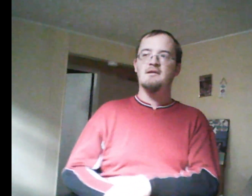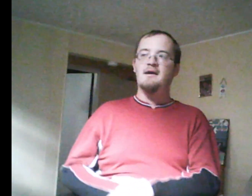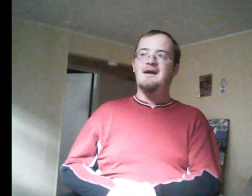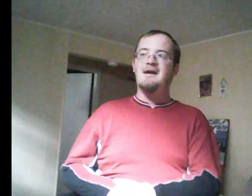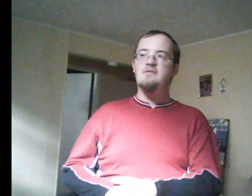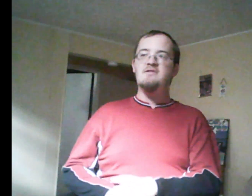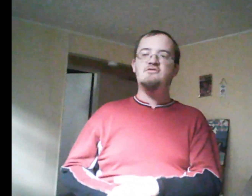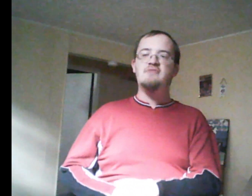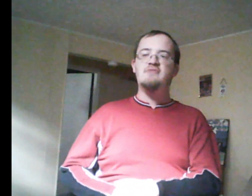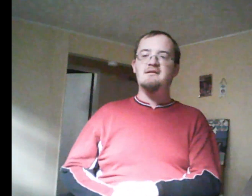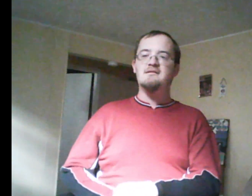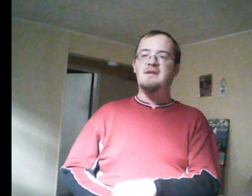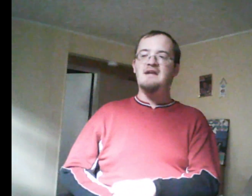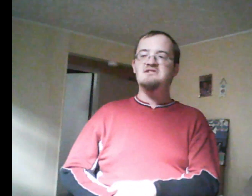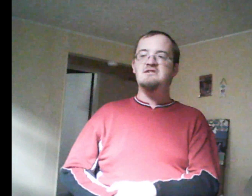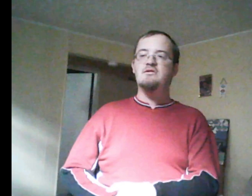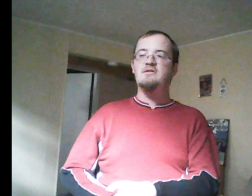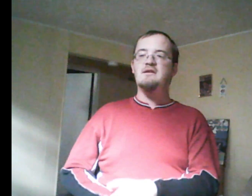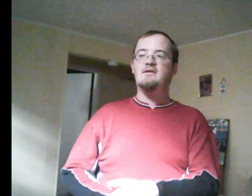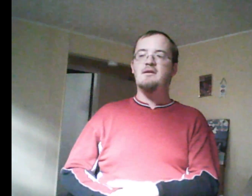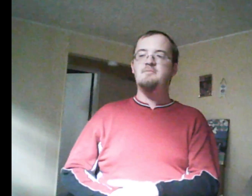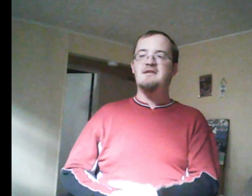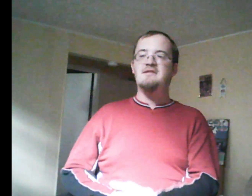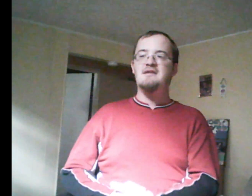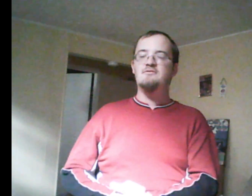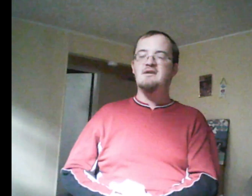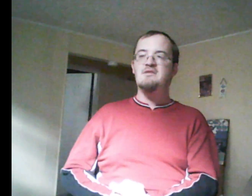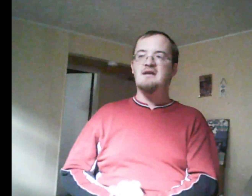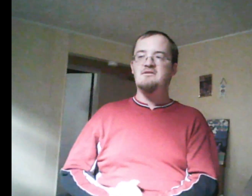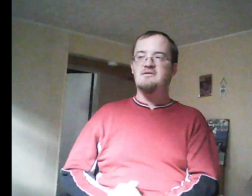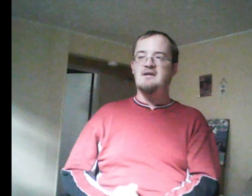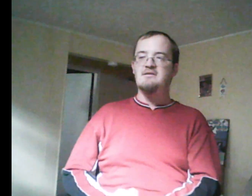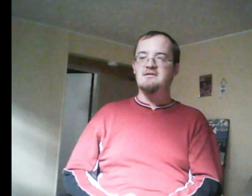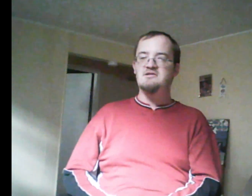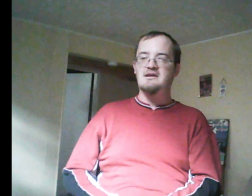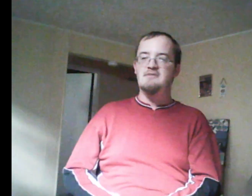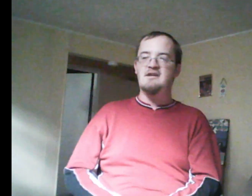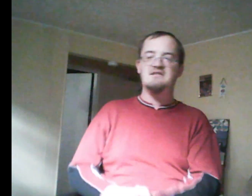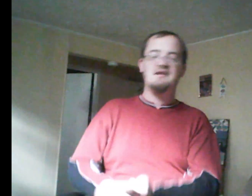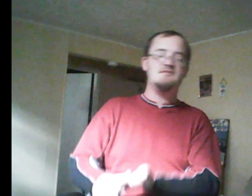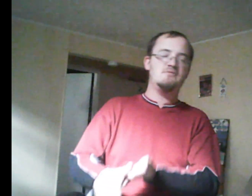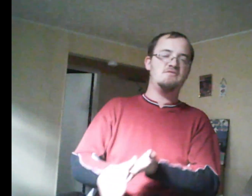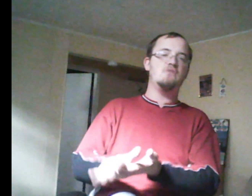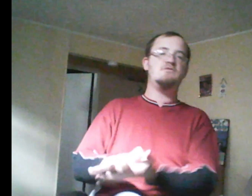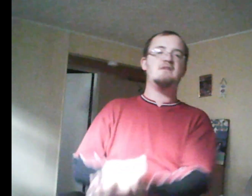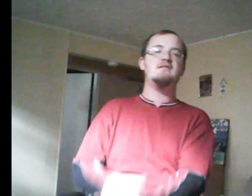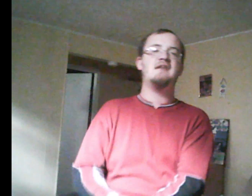And in Mercy Street, Paige and her clique are upset that Rick is back at Degrassi shaking Radish's hand with no strings attached.